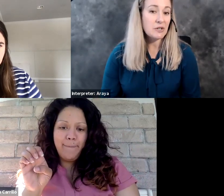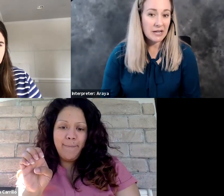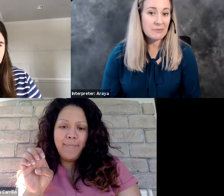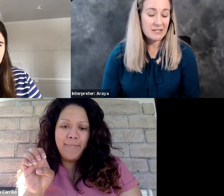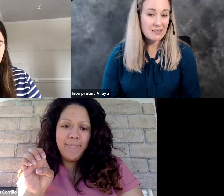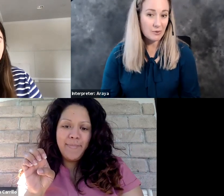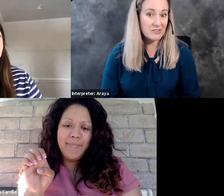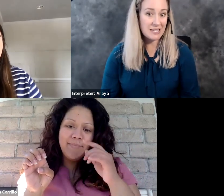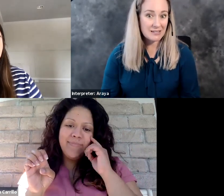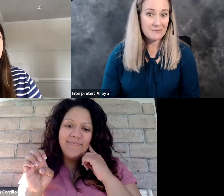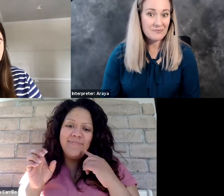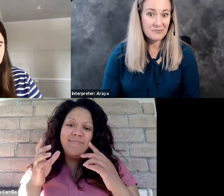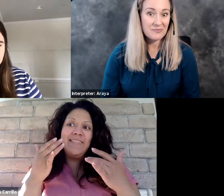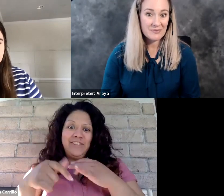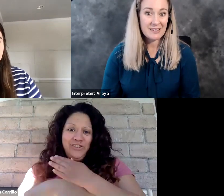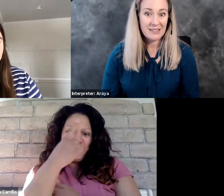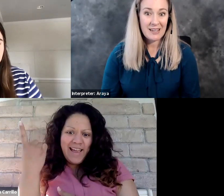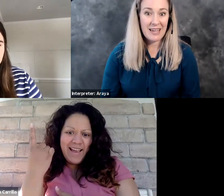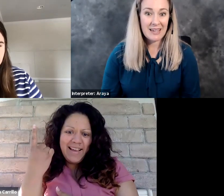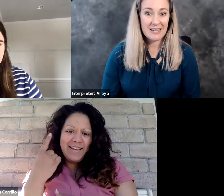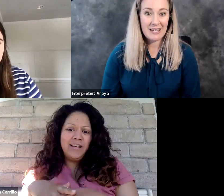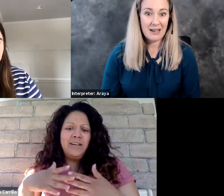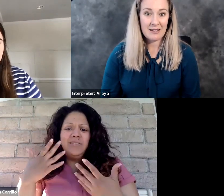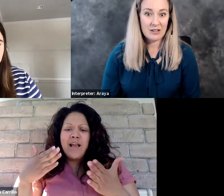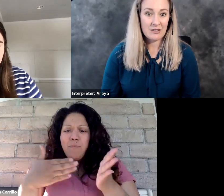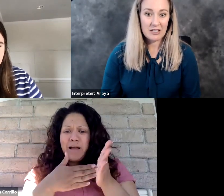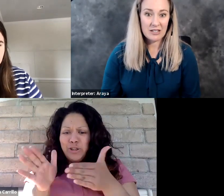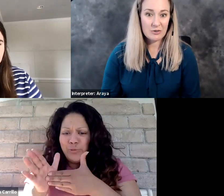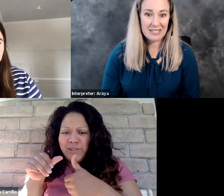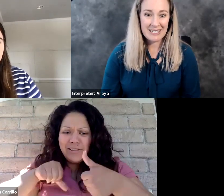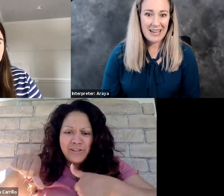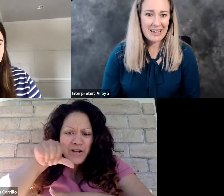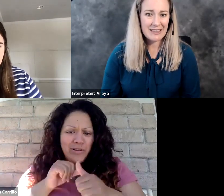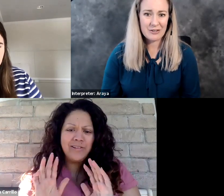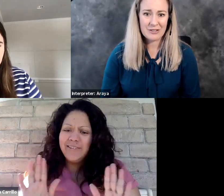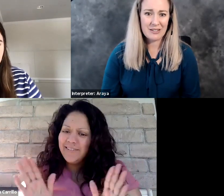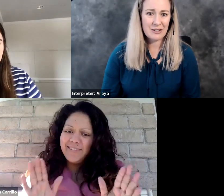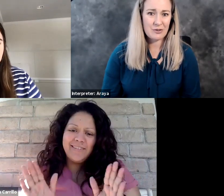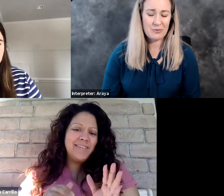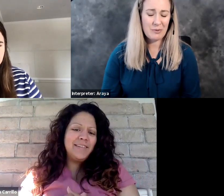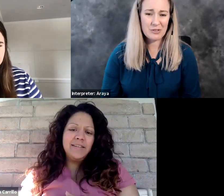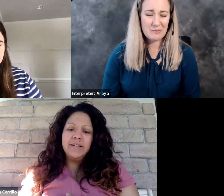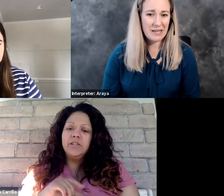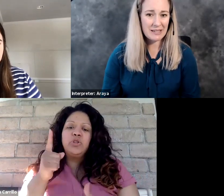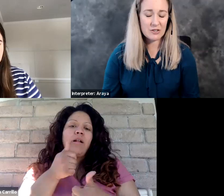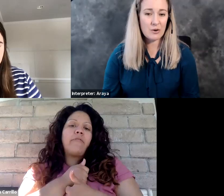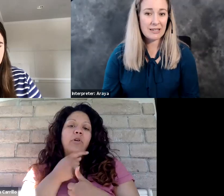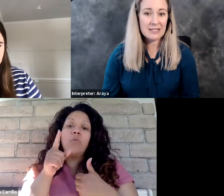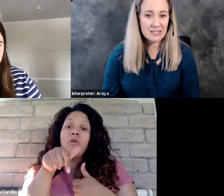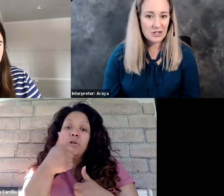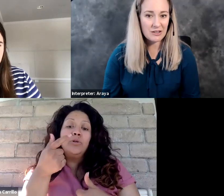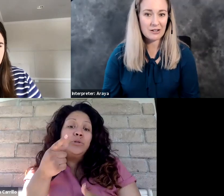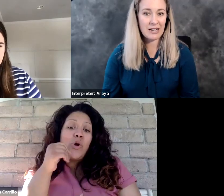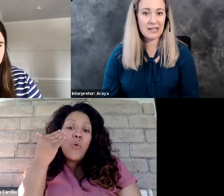uh, hate crimes that we've seen. And, and, even, you know, just today there's, you know, people just being so